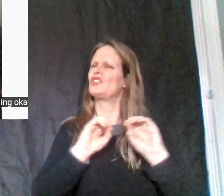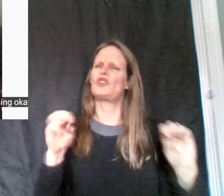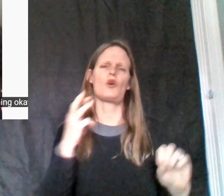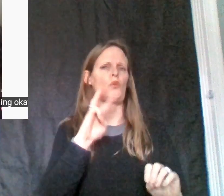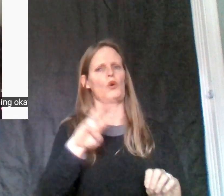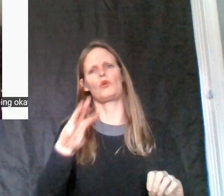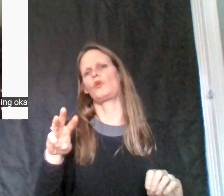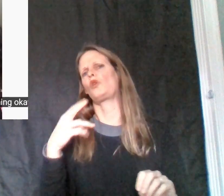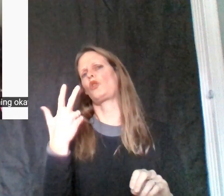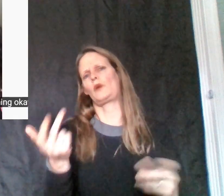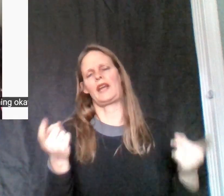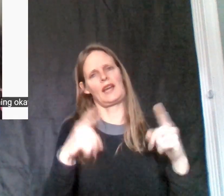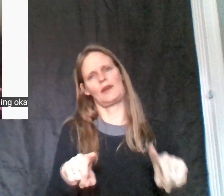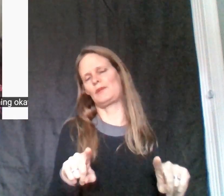God is in control, not man.